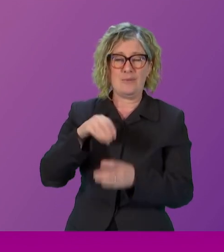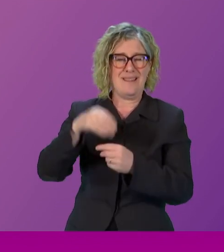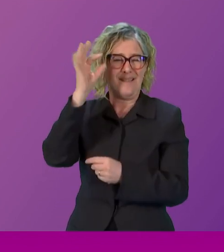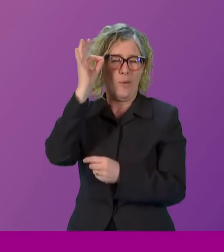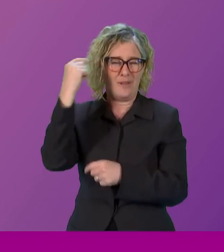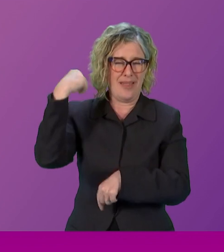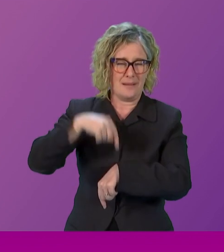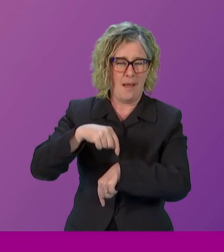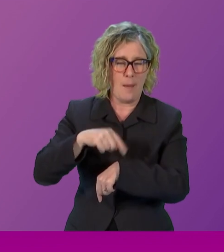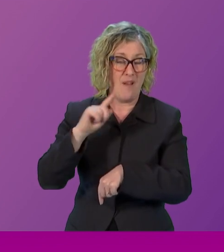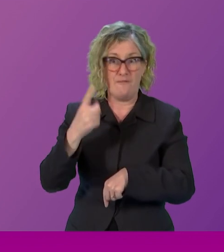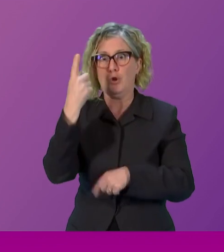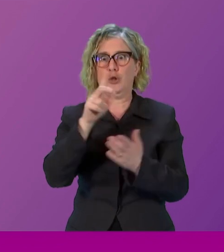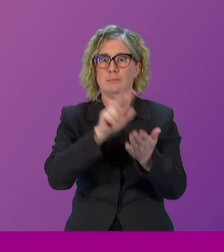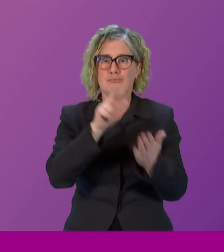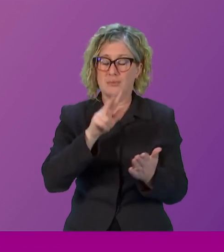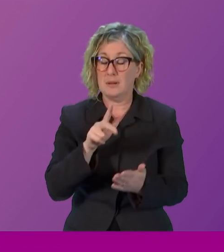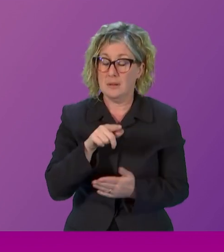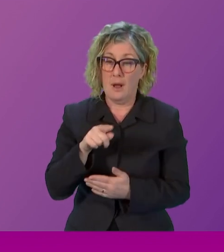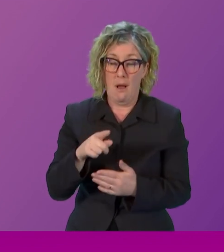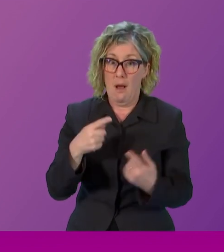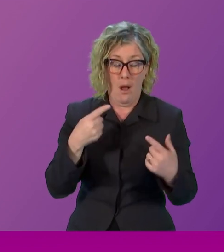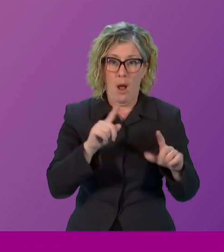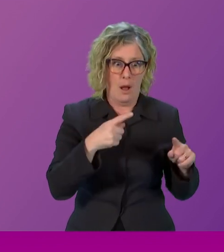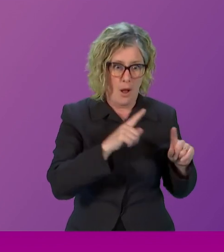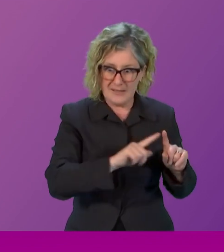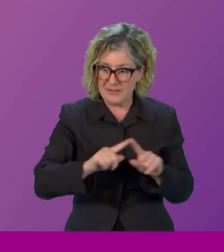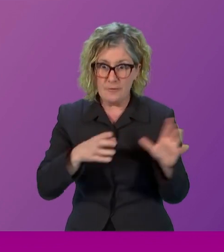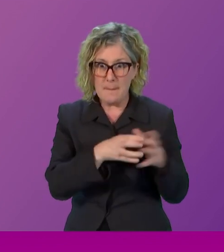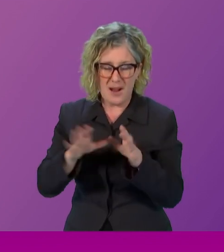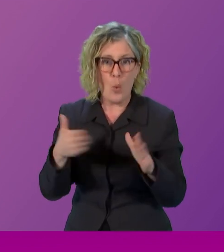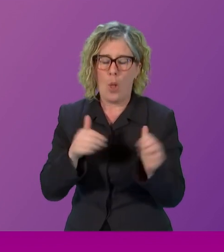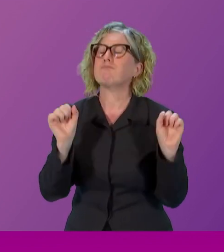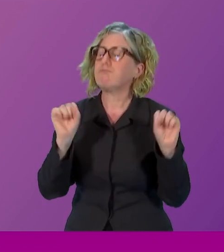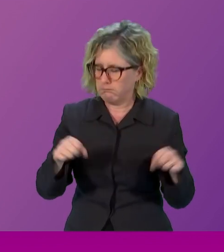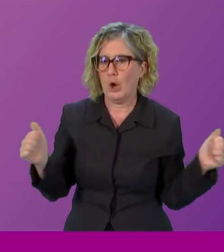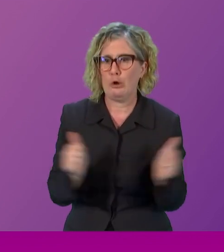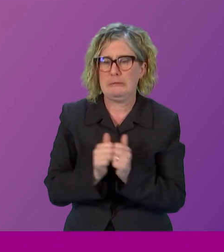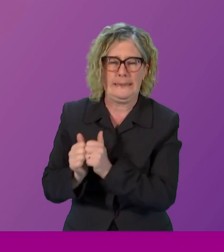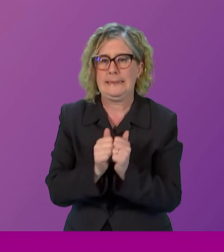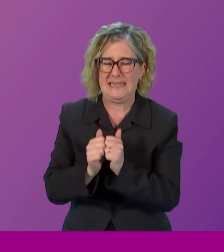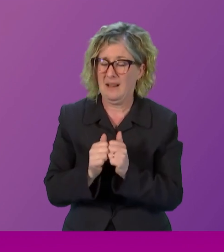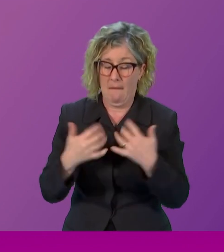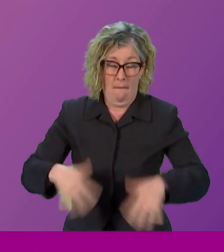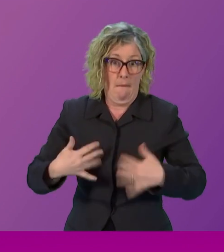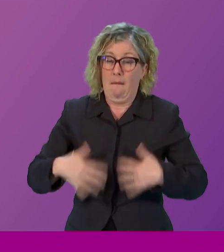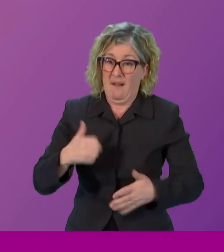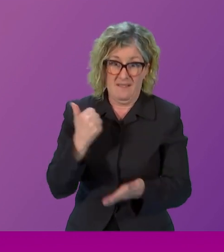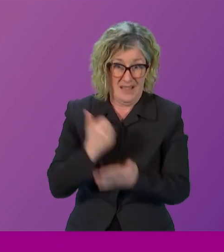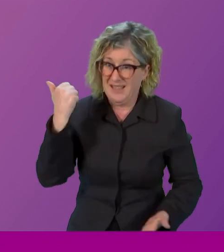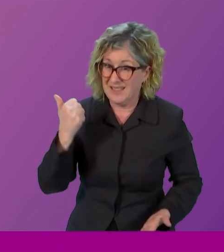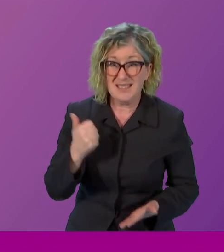because it doesn't always happen, that cross-party support was achieved for this fantastic piece of legislation that has completely changed